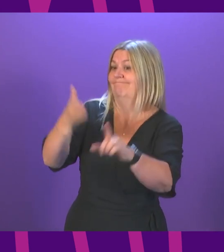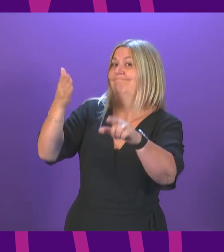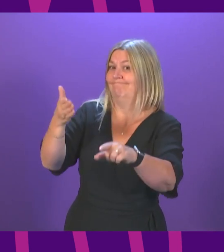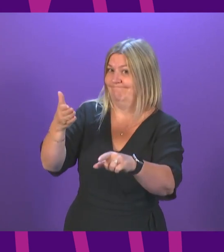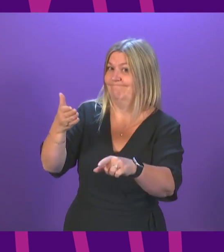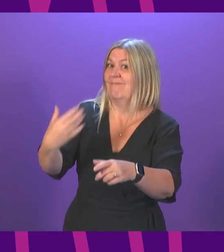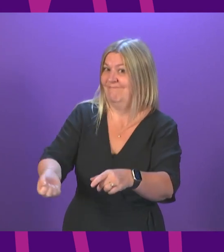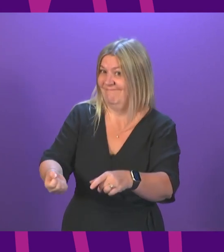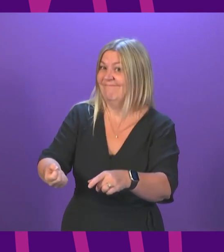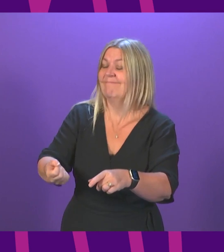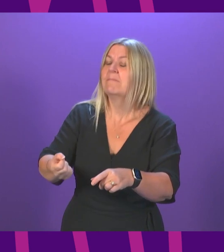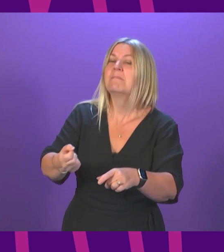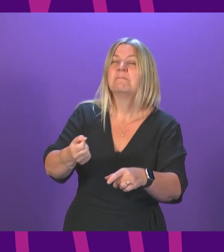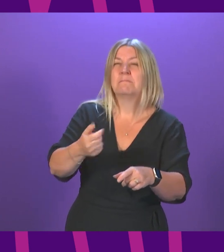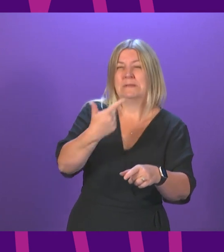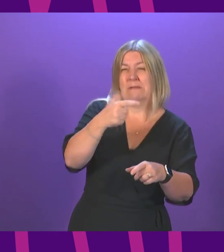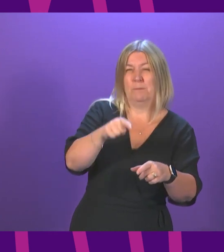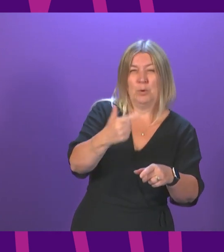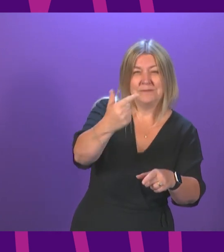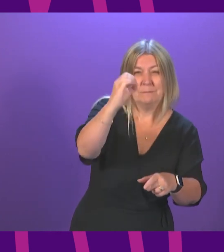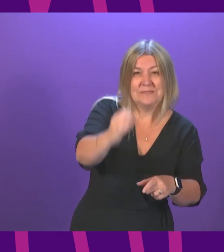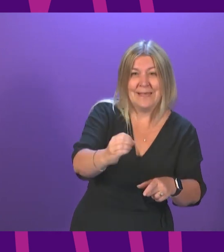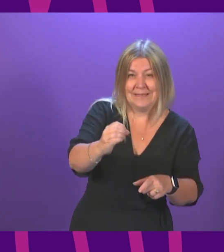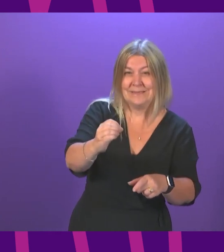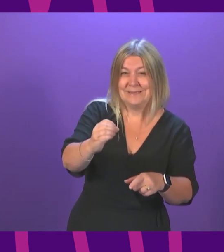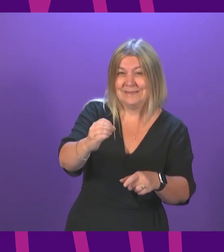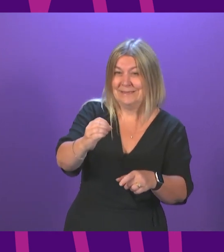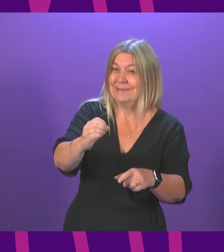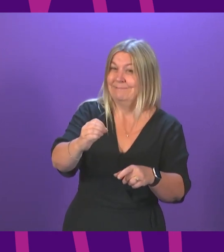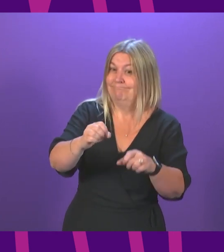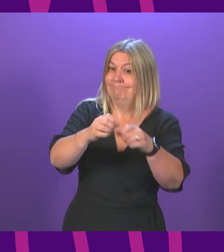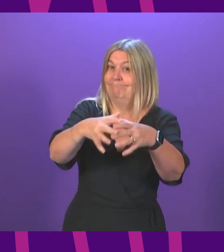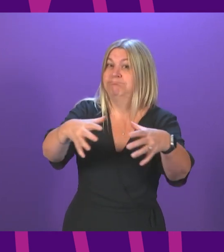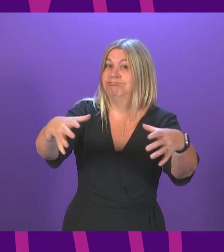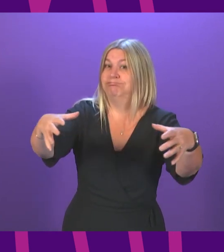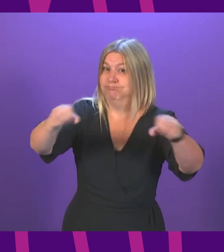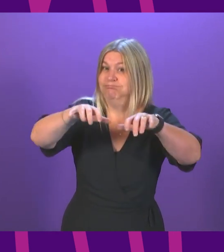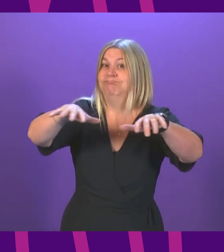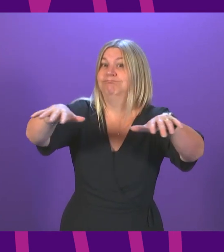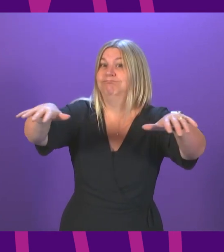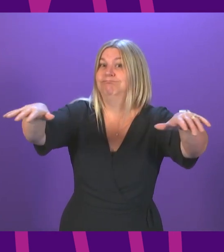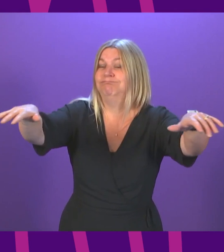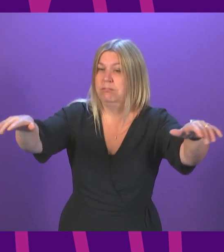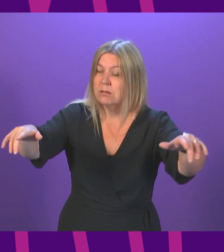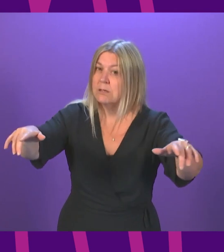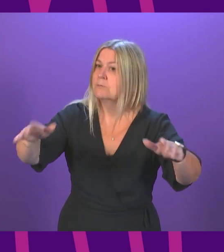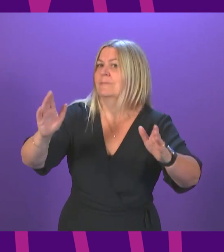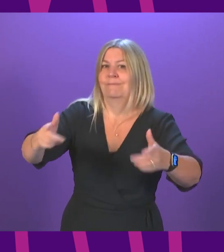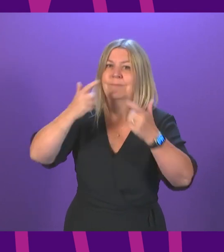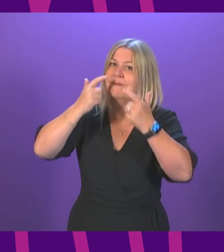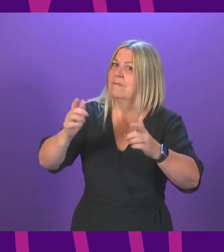positivity rate of, I think, 7.7 per cent. So these are rising case numbers and we've got to be cautious.